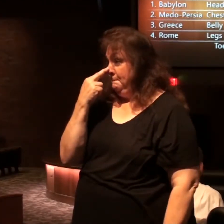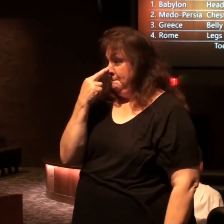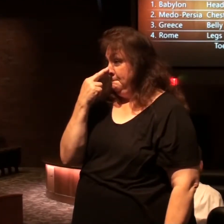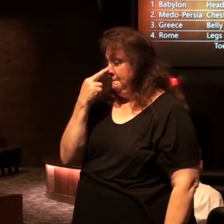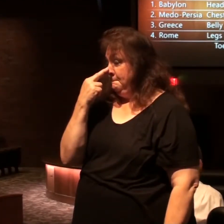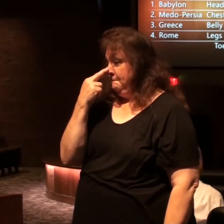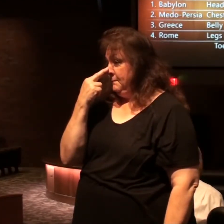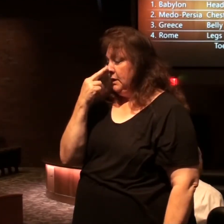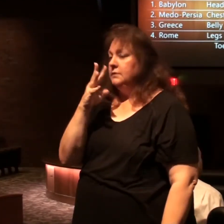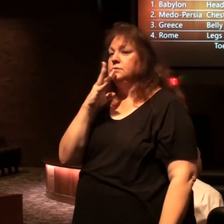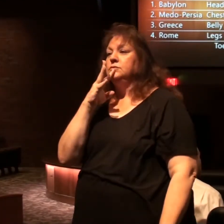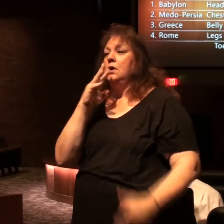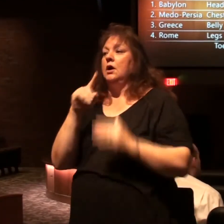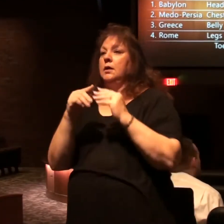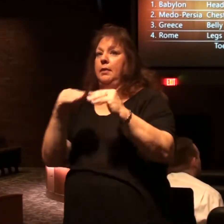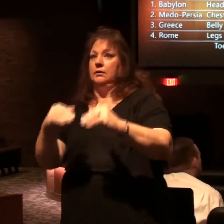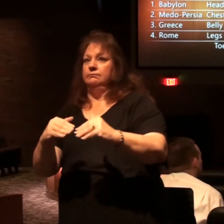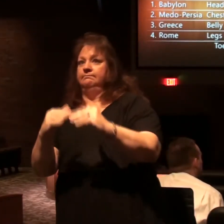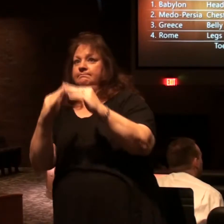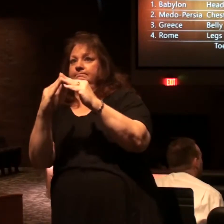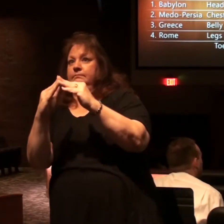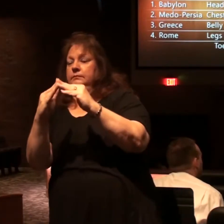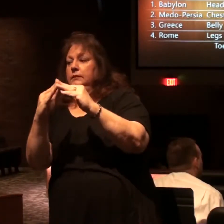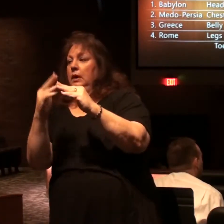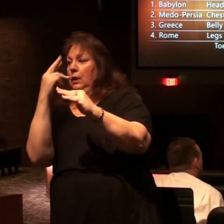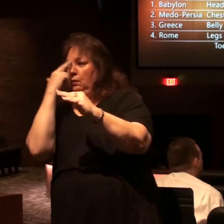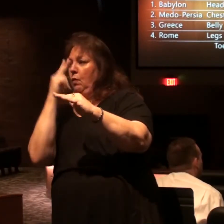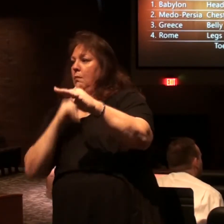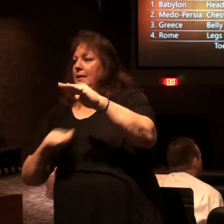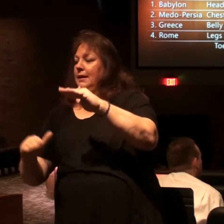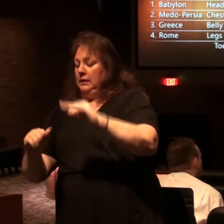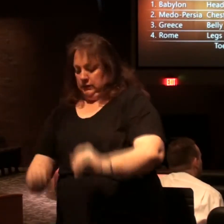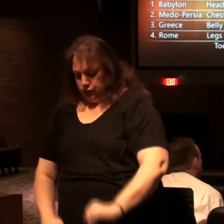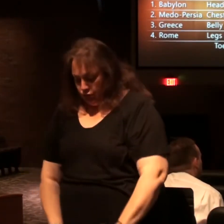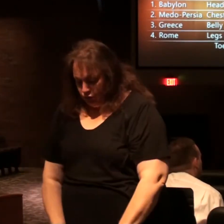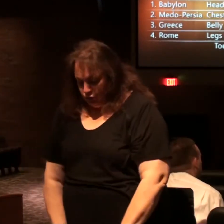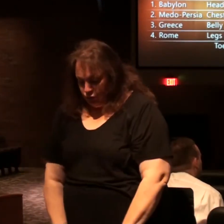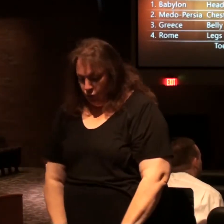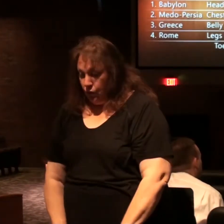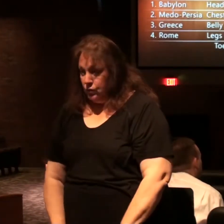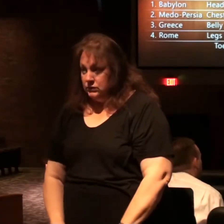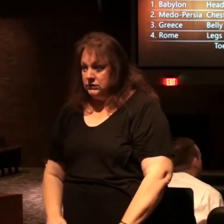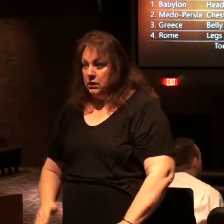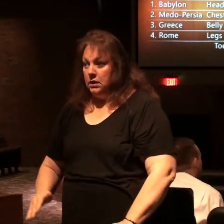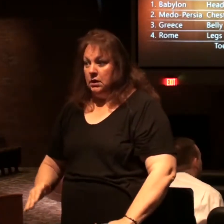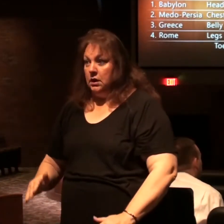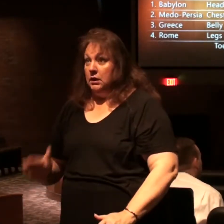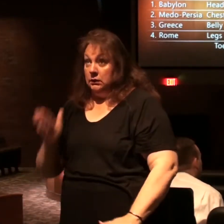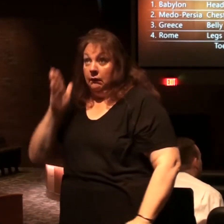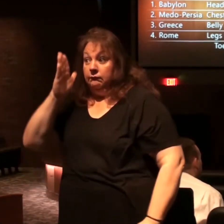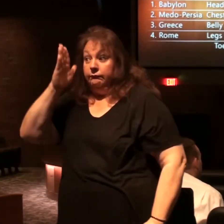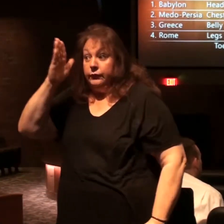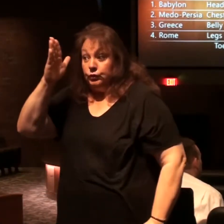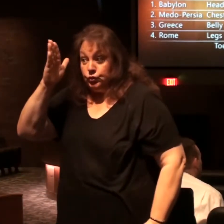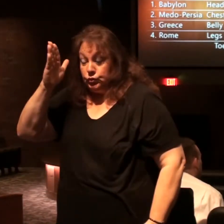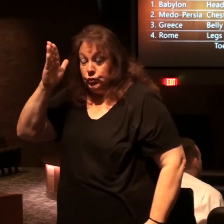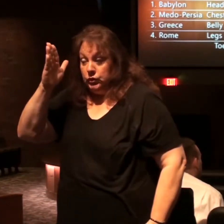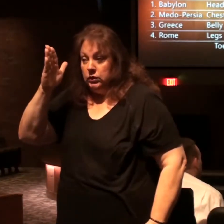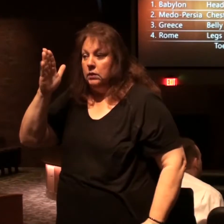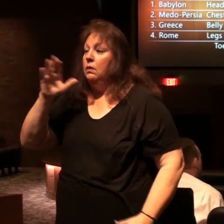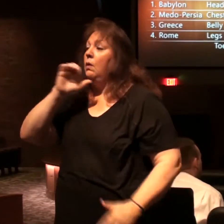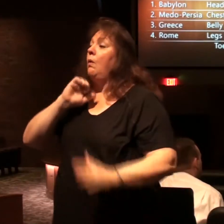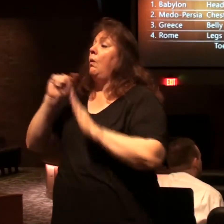so that's why we talk about a coming revived Roman empire because the toes are yet future remember Old Testament